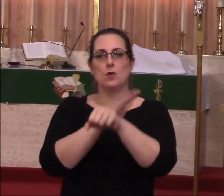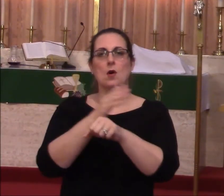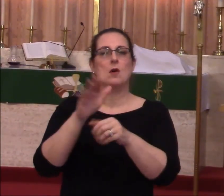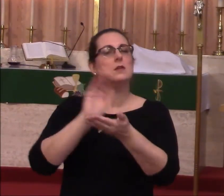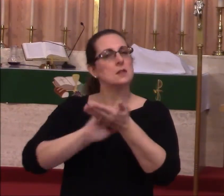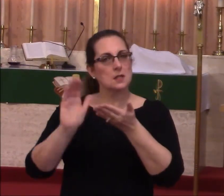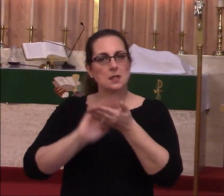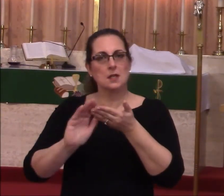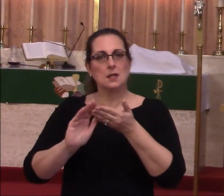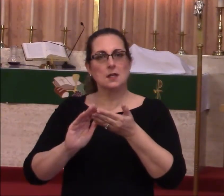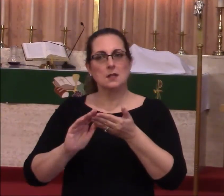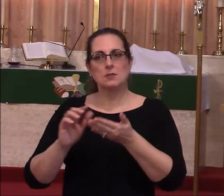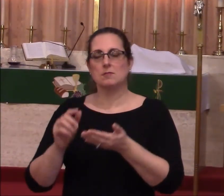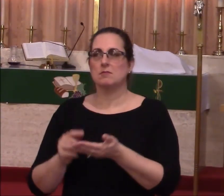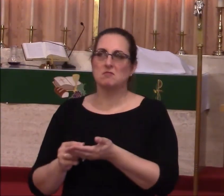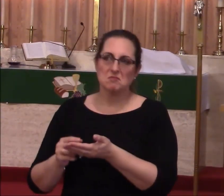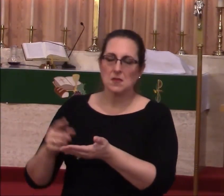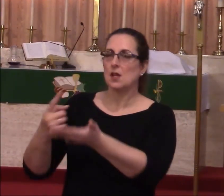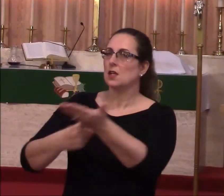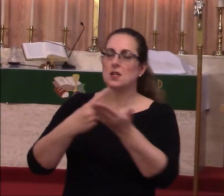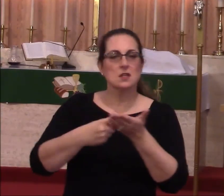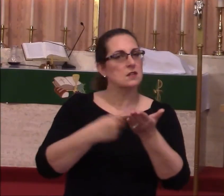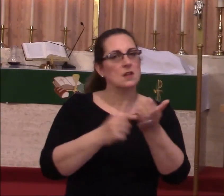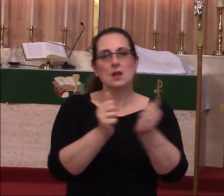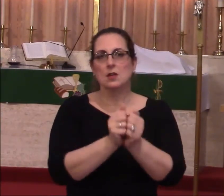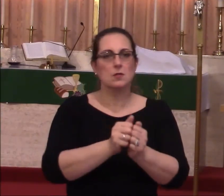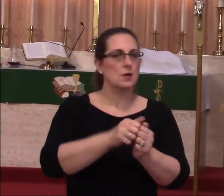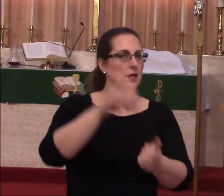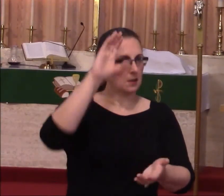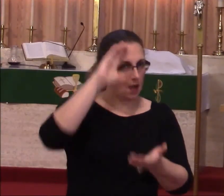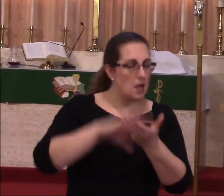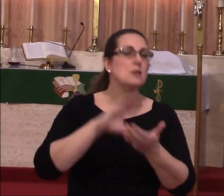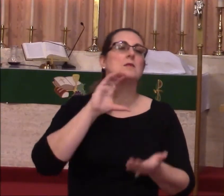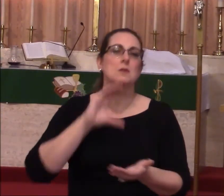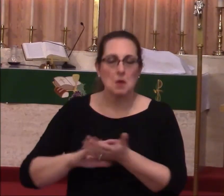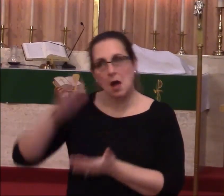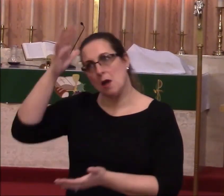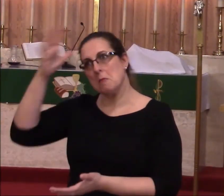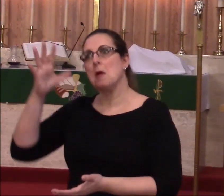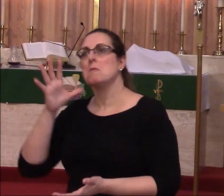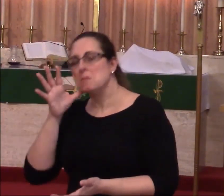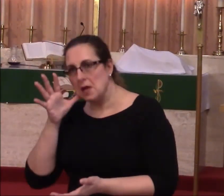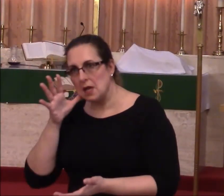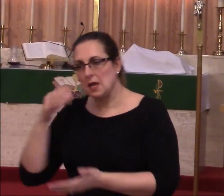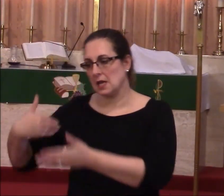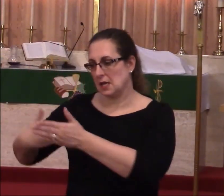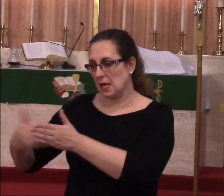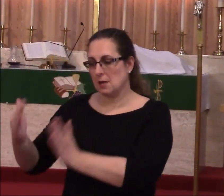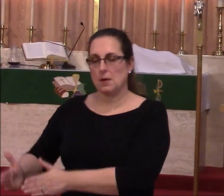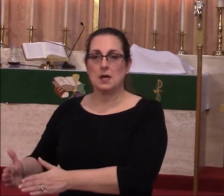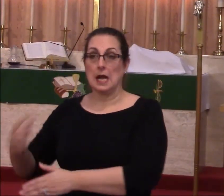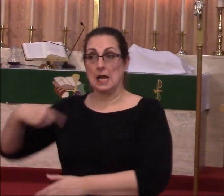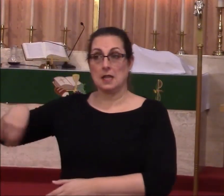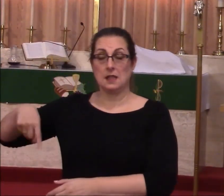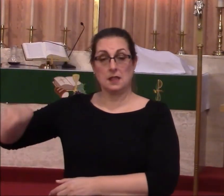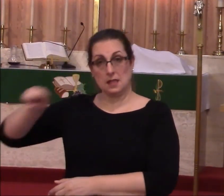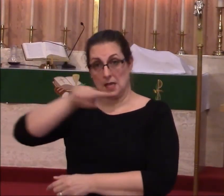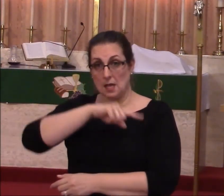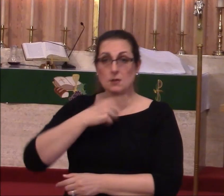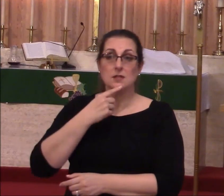Talk to your spouse, talk to your child, talk to your parent, talk to your neighbor and they will say the same words to you.